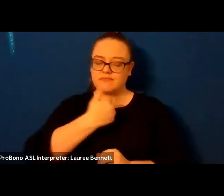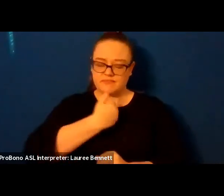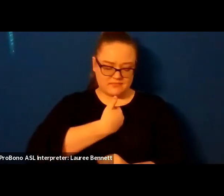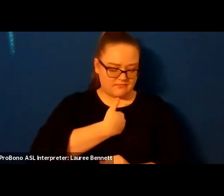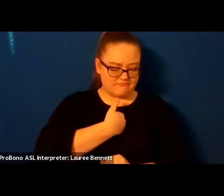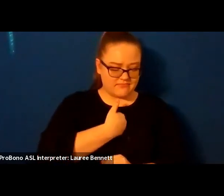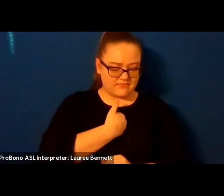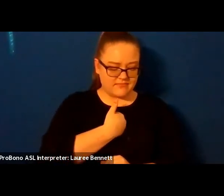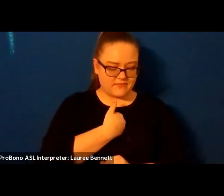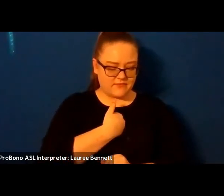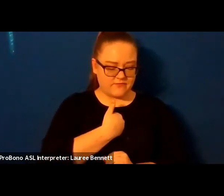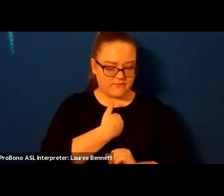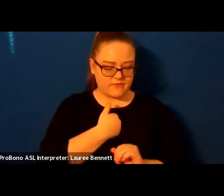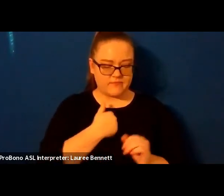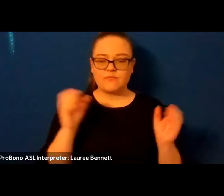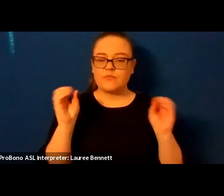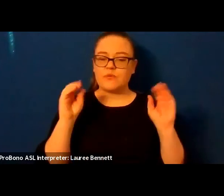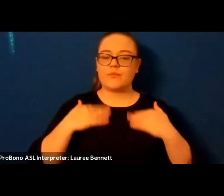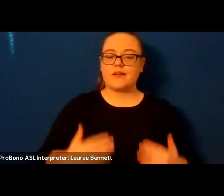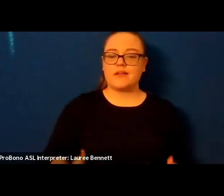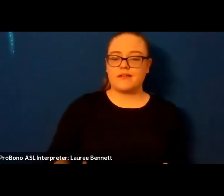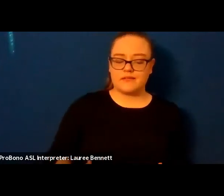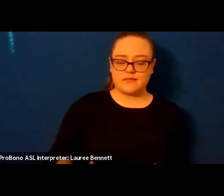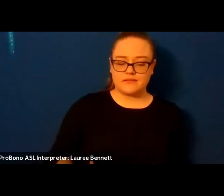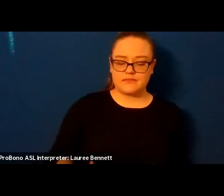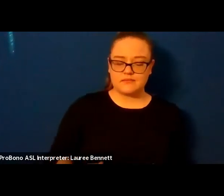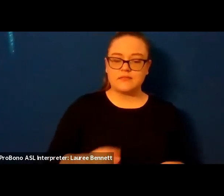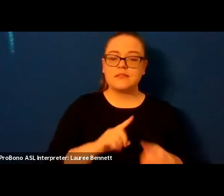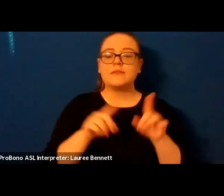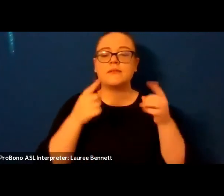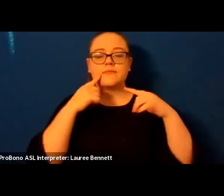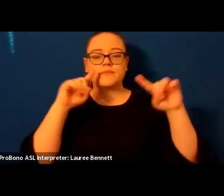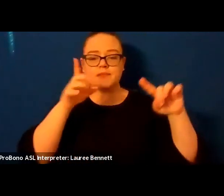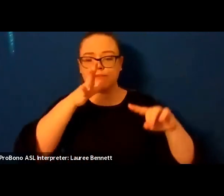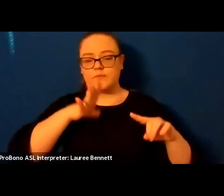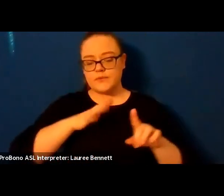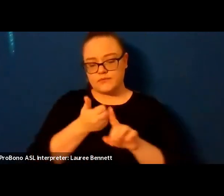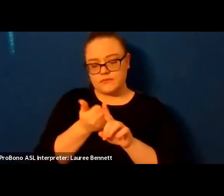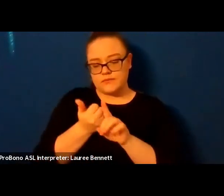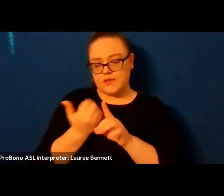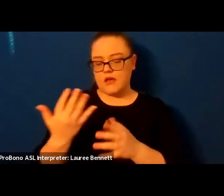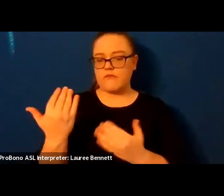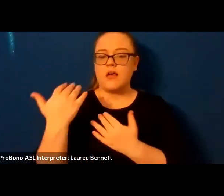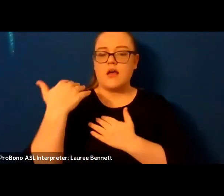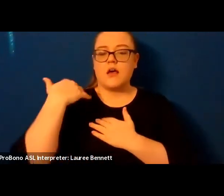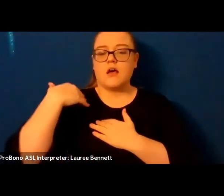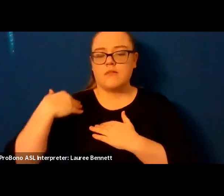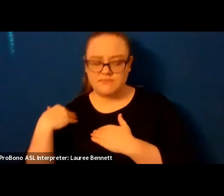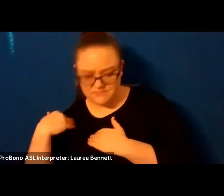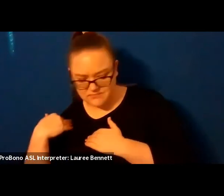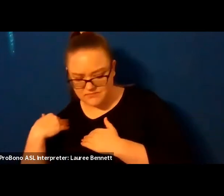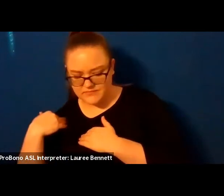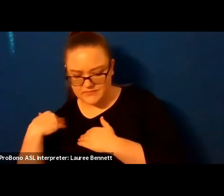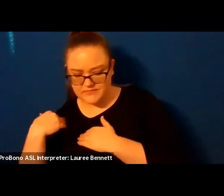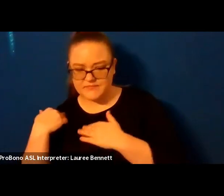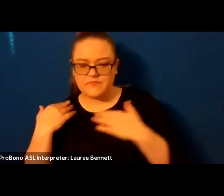hold once a woman learned the weight of flesh and bone and earthward pull that